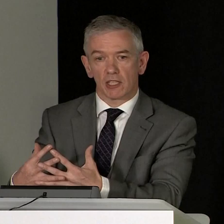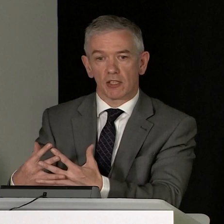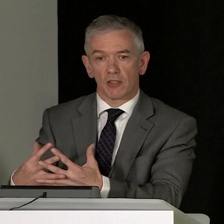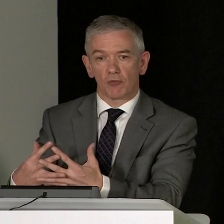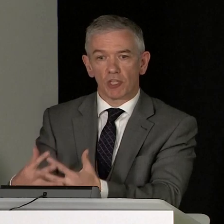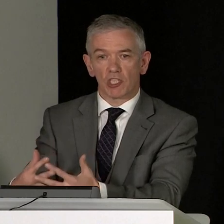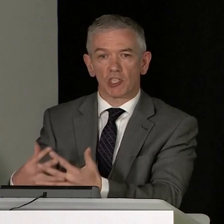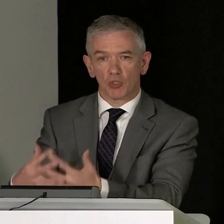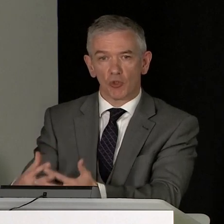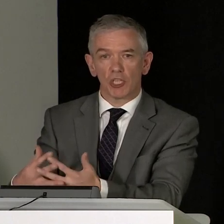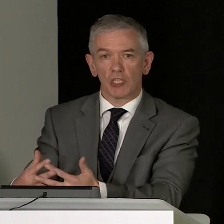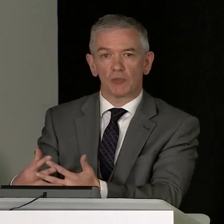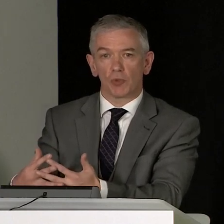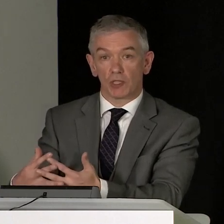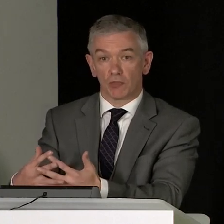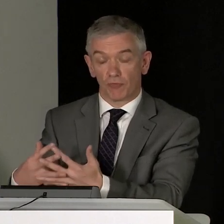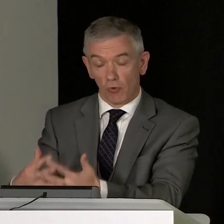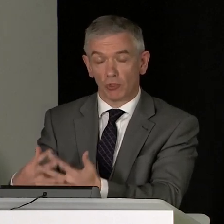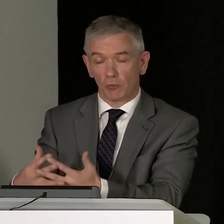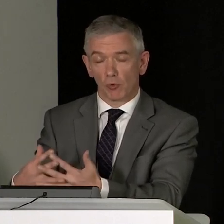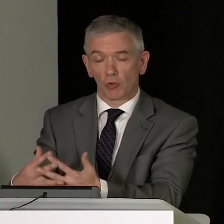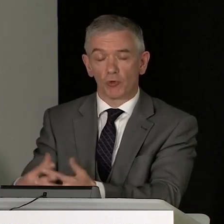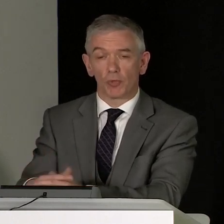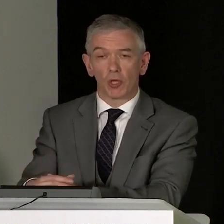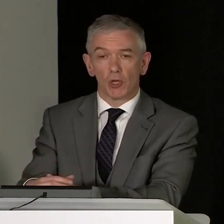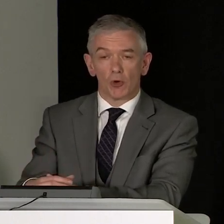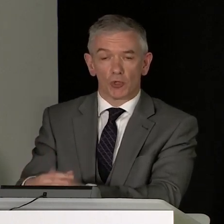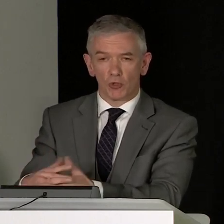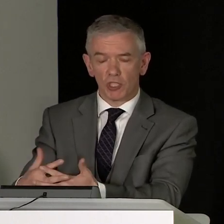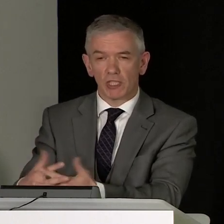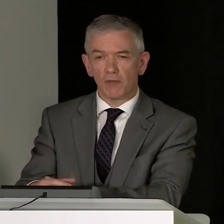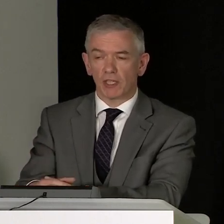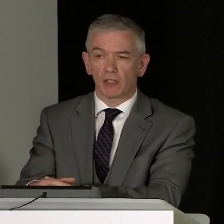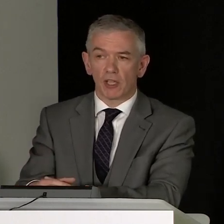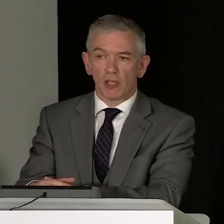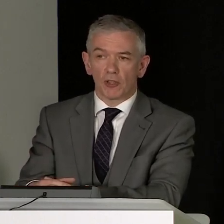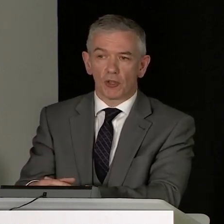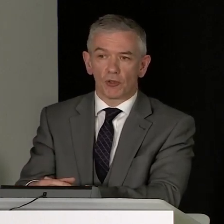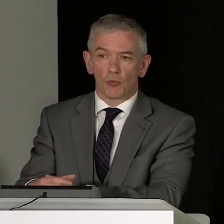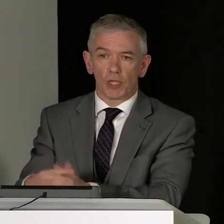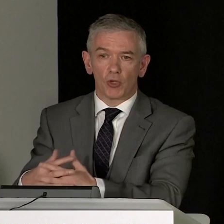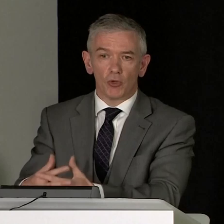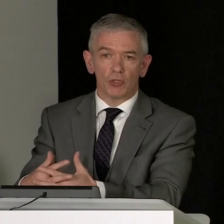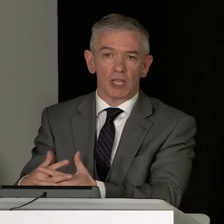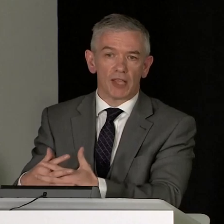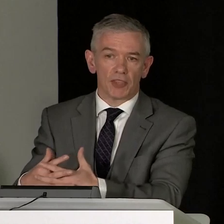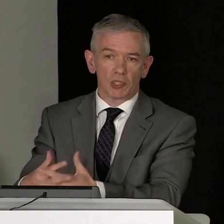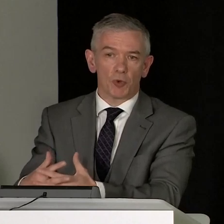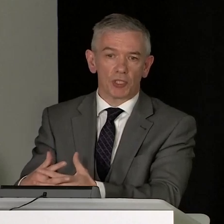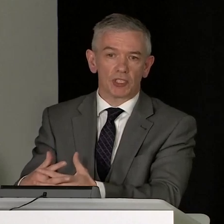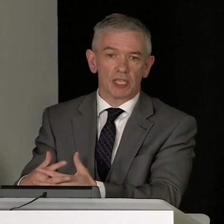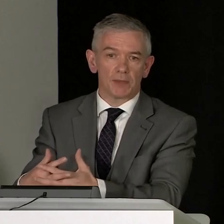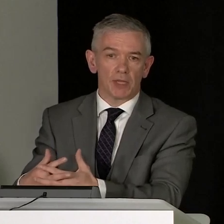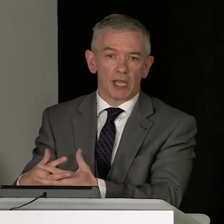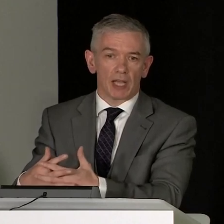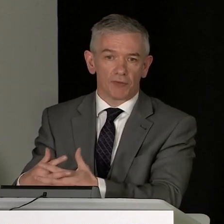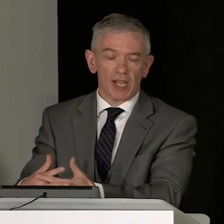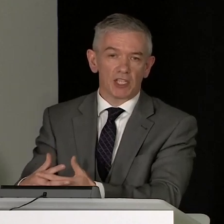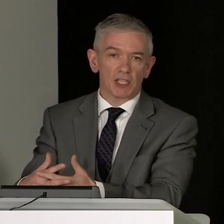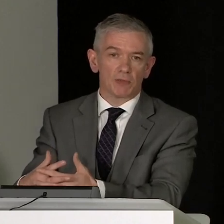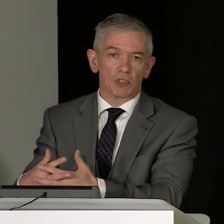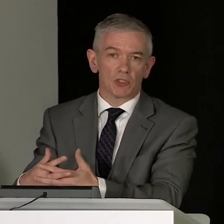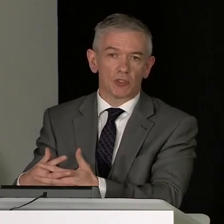that the risks associated with this vulnerable group were so significant that we couldn't at this point in time